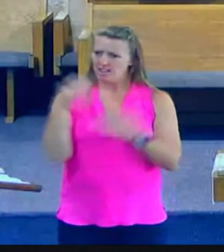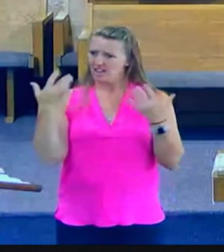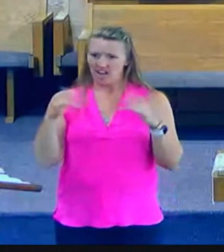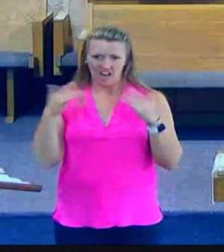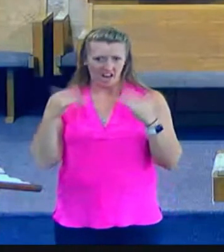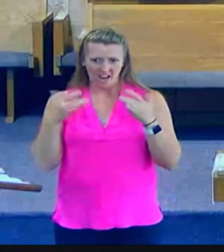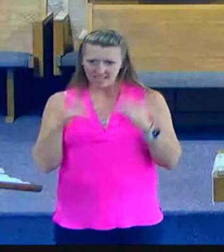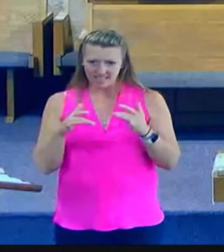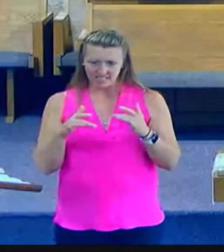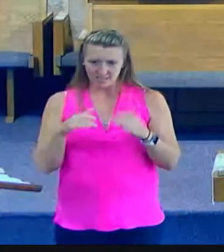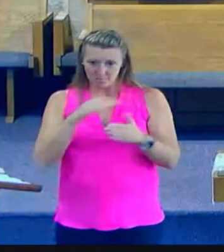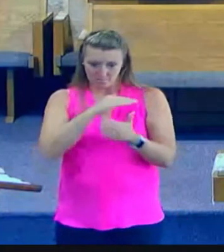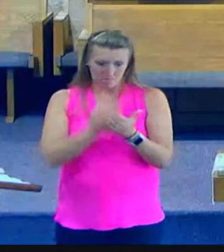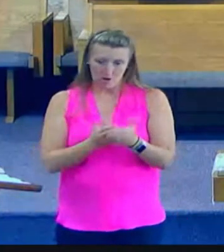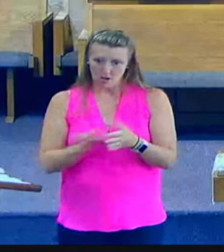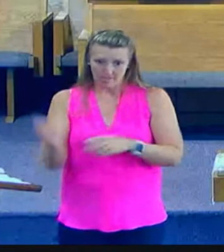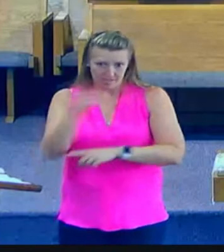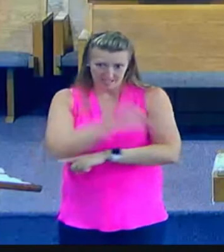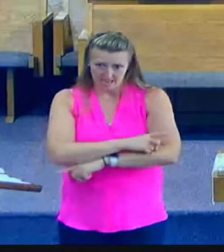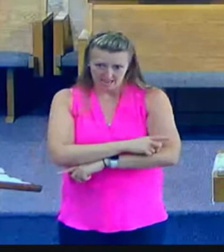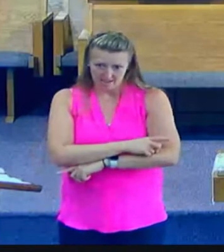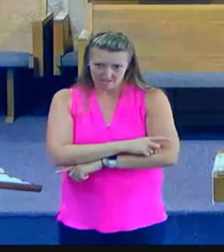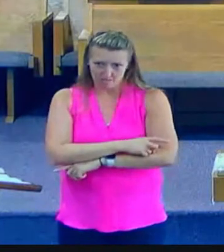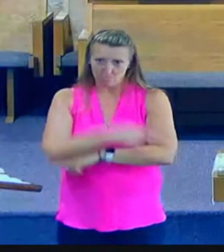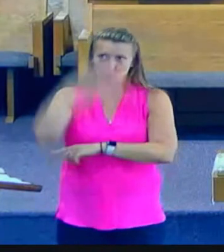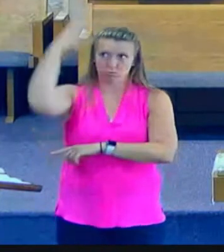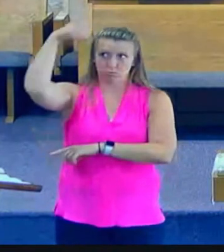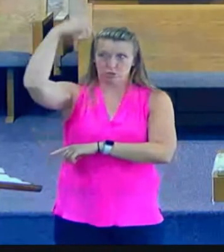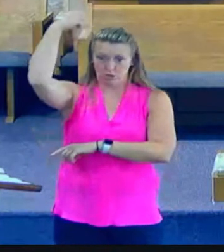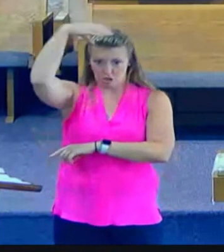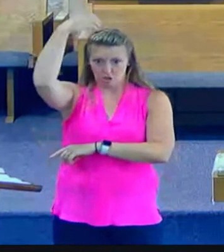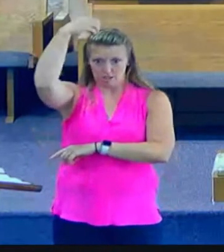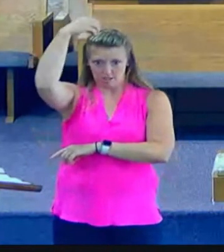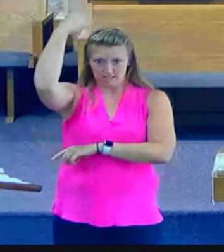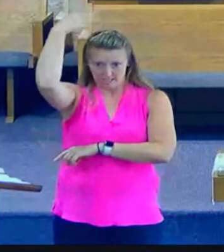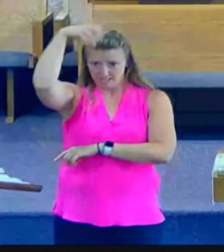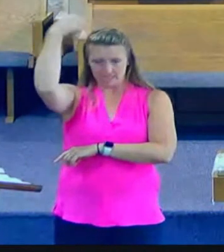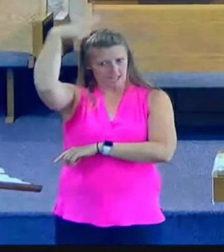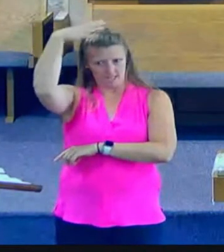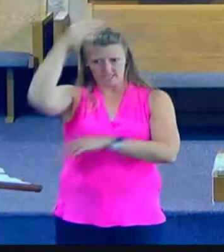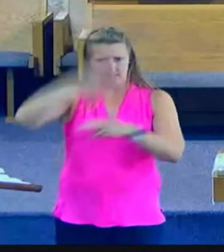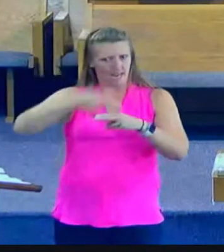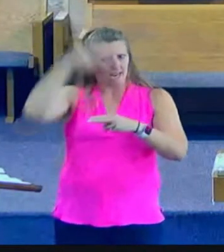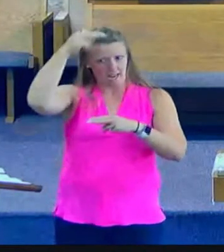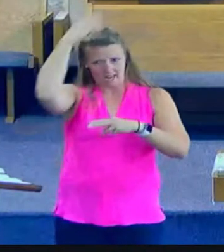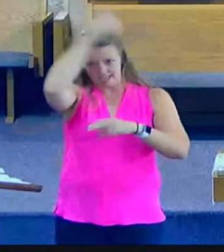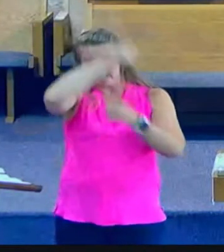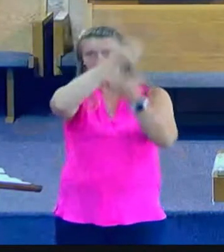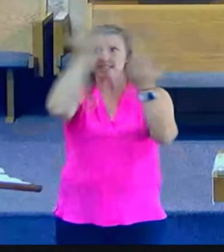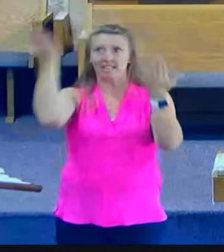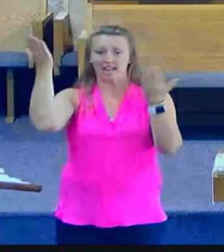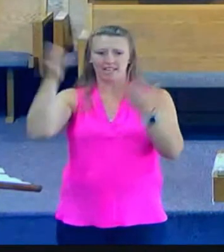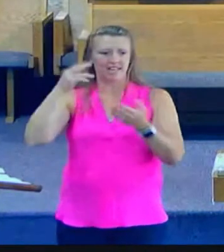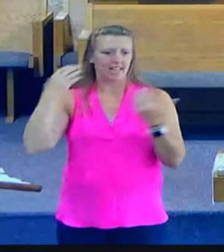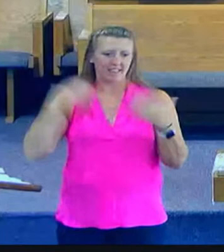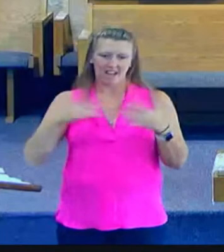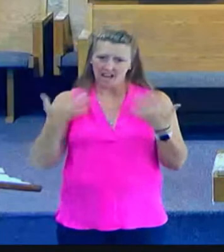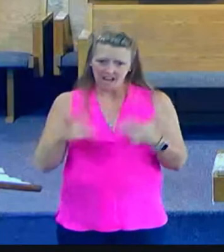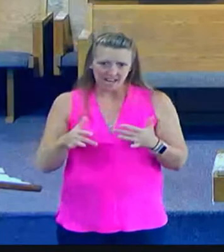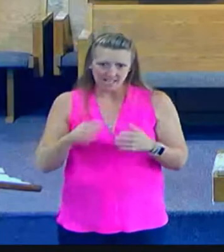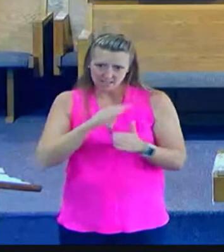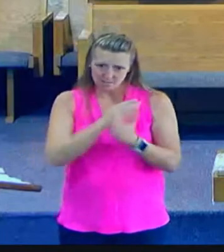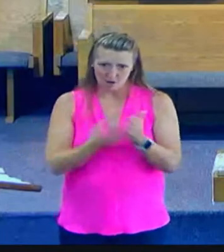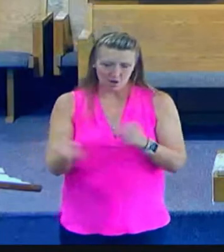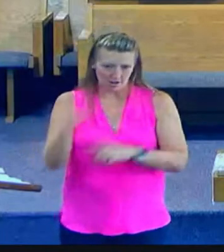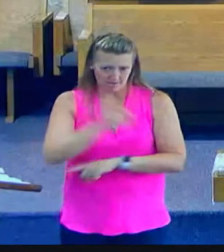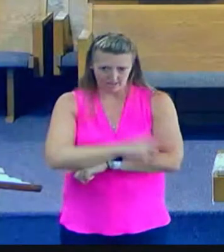sun rose, so say it rose at six o'clock, the sixth hour would put it right at noon. So the hottest part of the day,